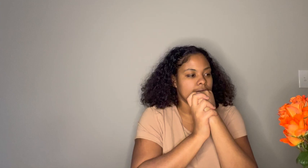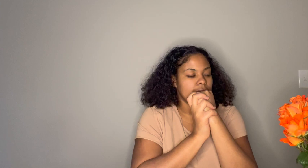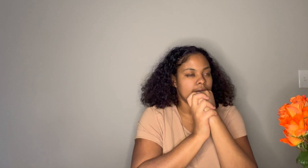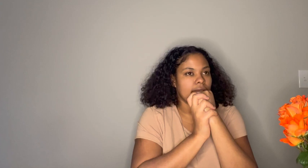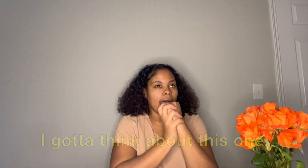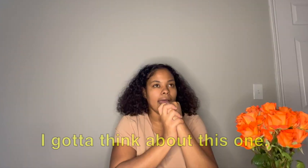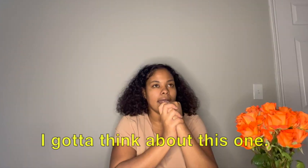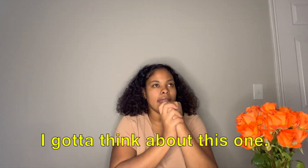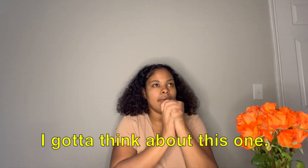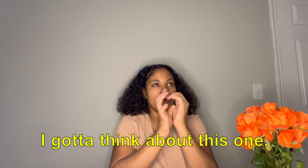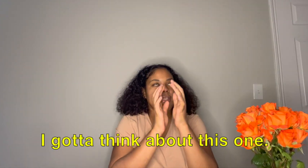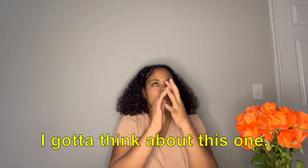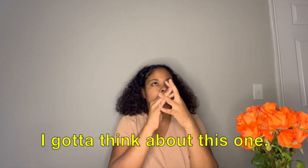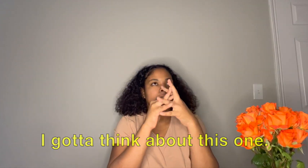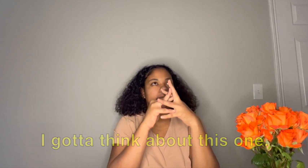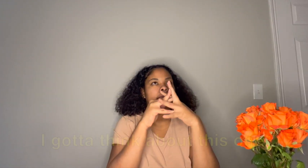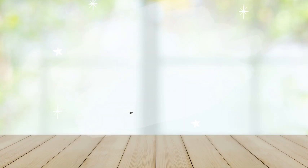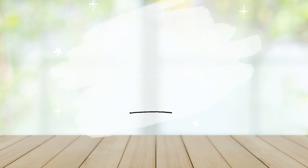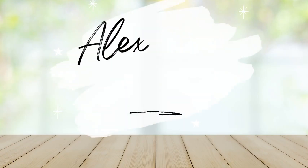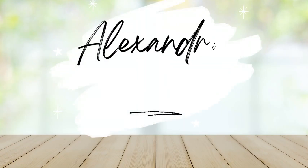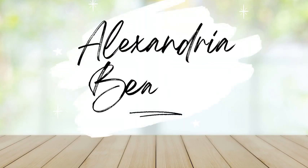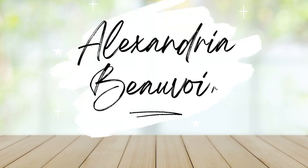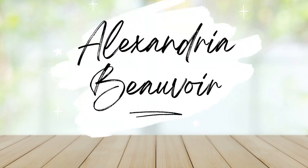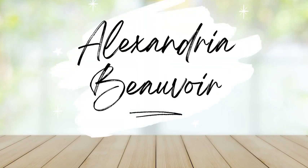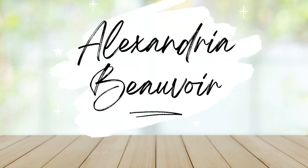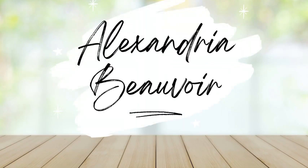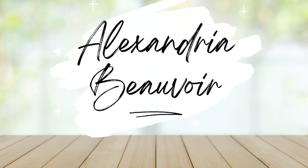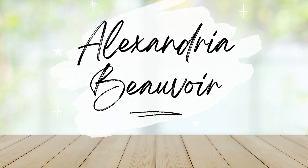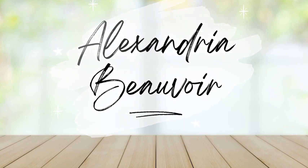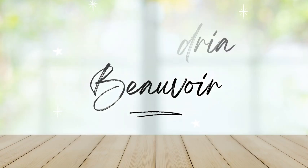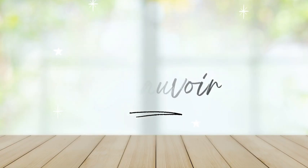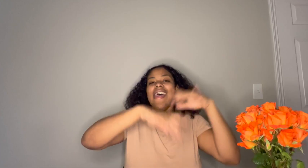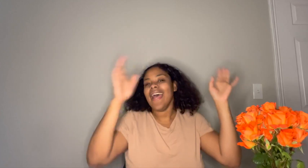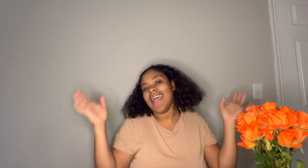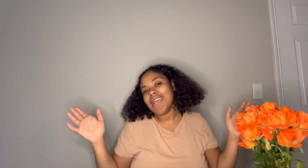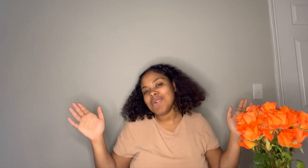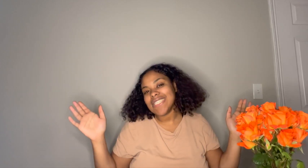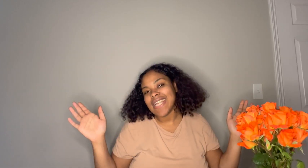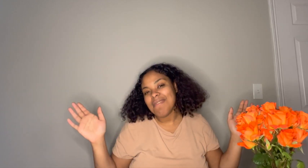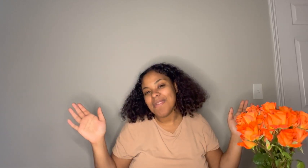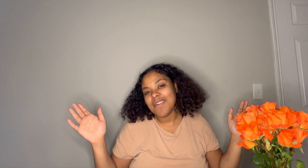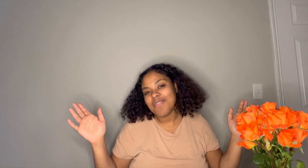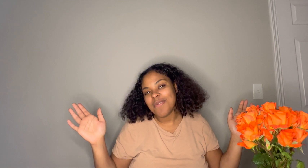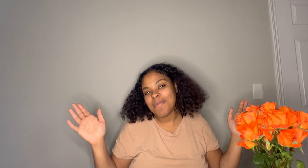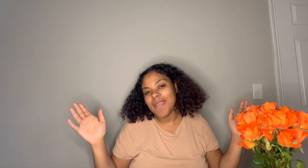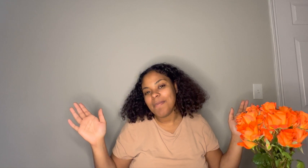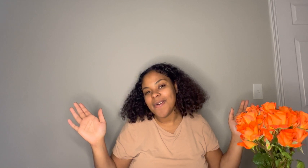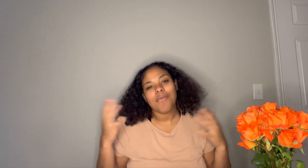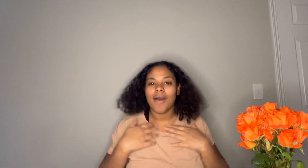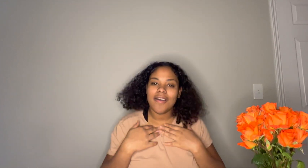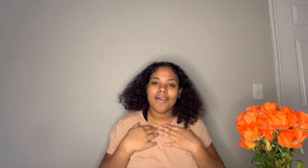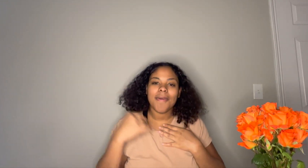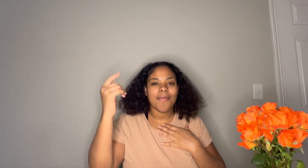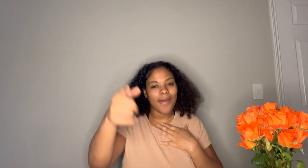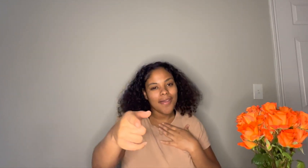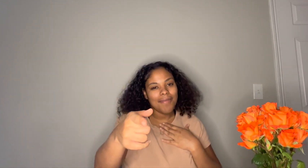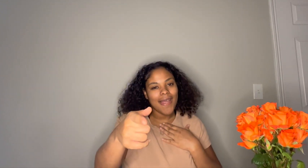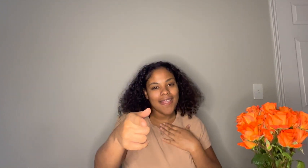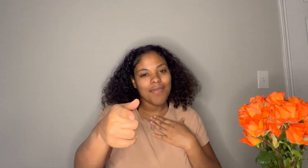I gotta think about this one hey what's up beautiful people welcome or welcome back if